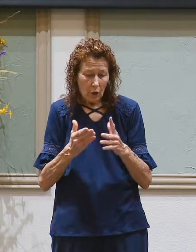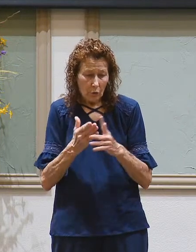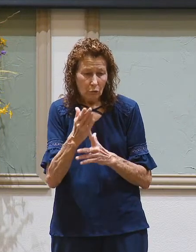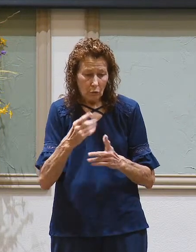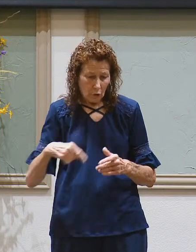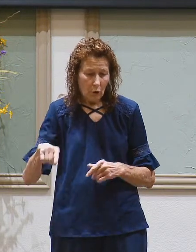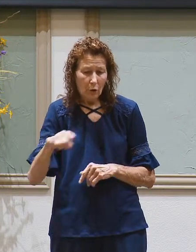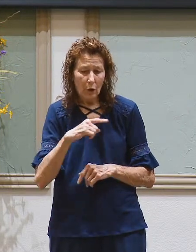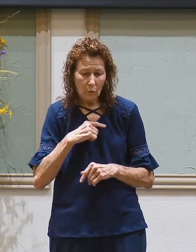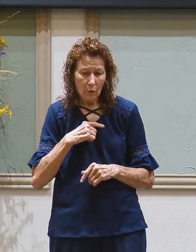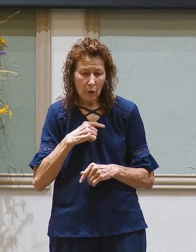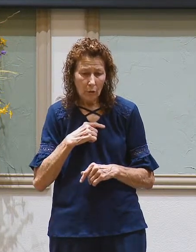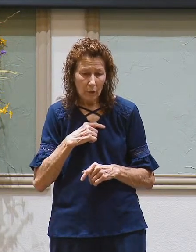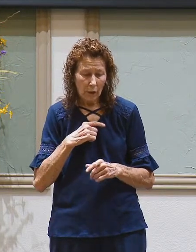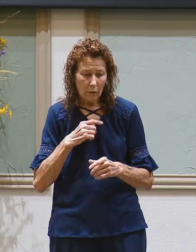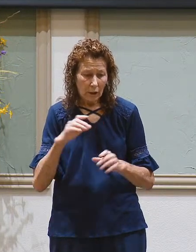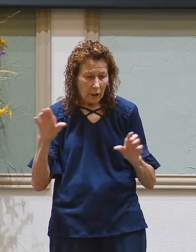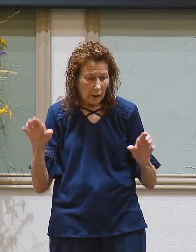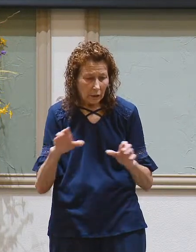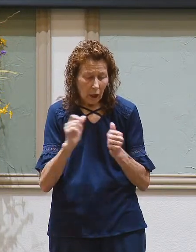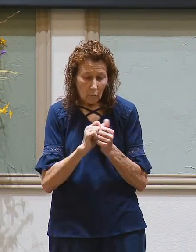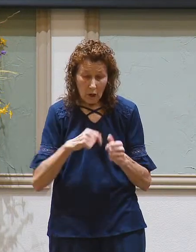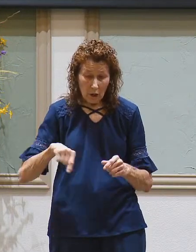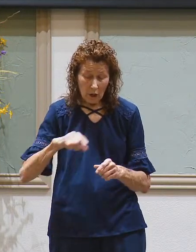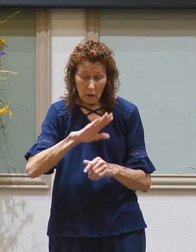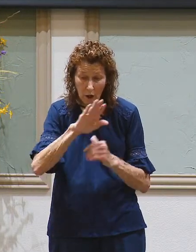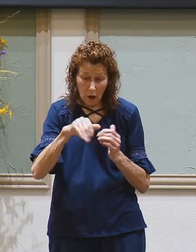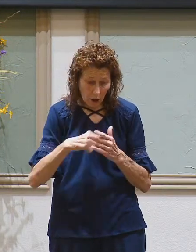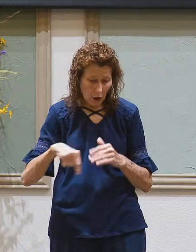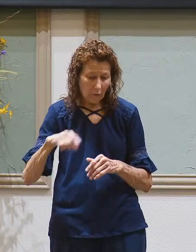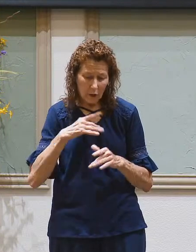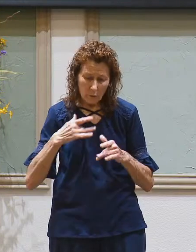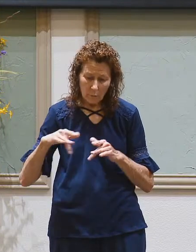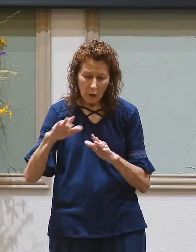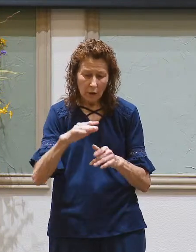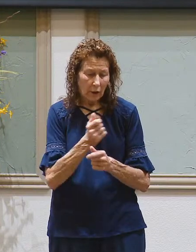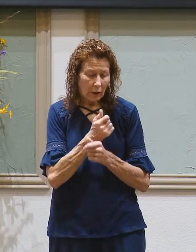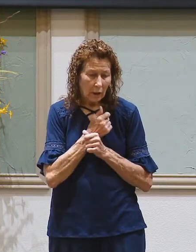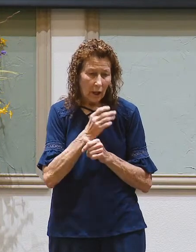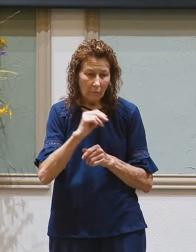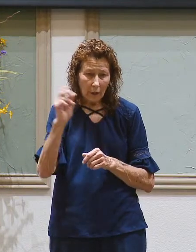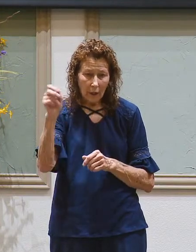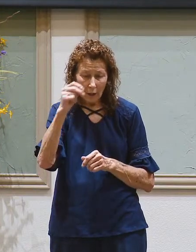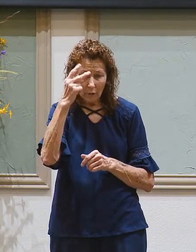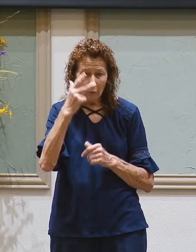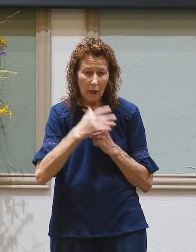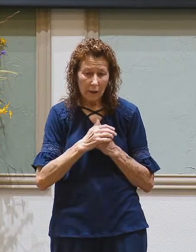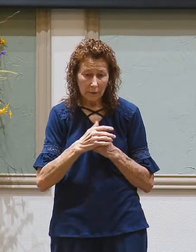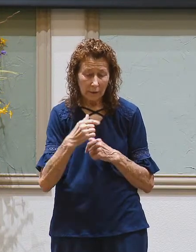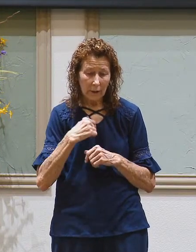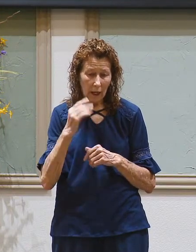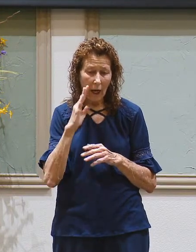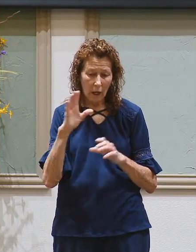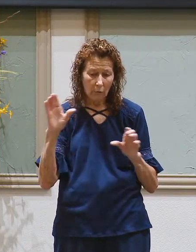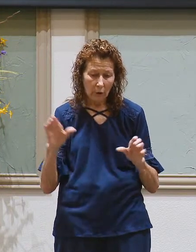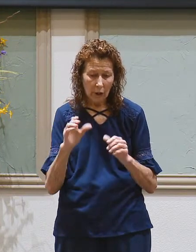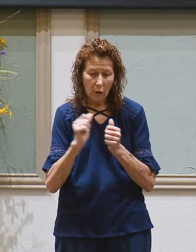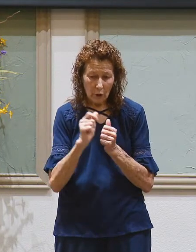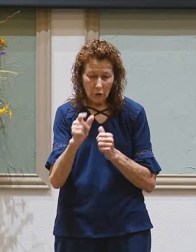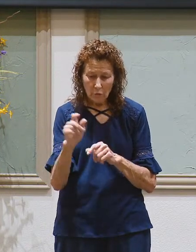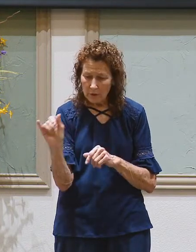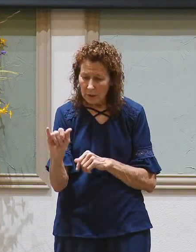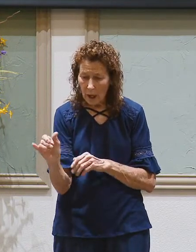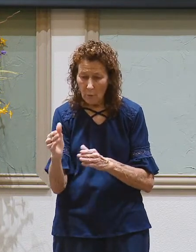us he's dealt with all of us in mercy and love and grace and I'm going to deal with you the very